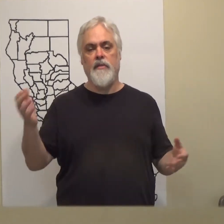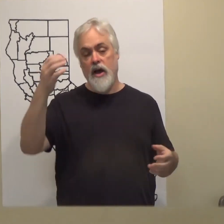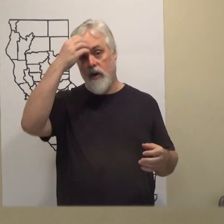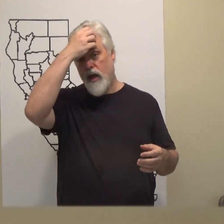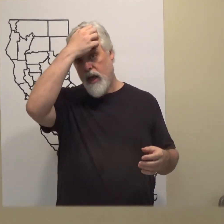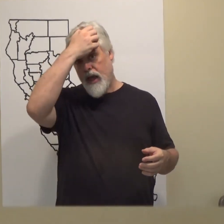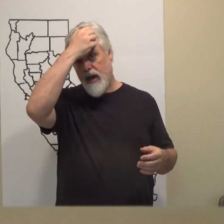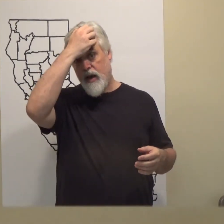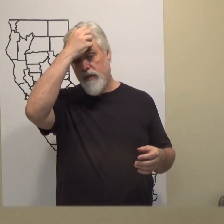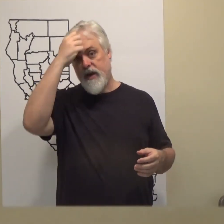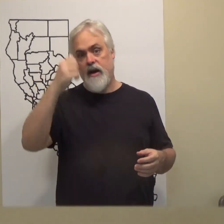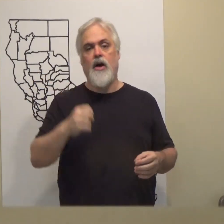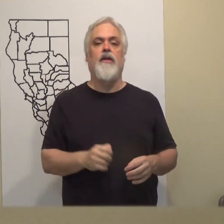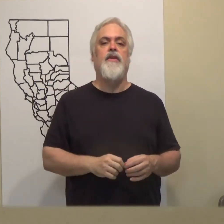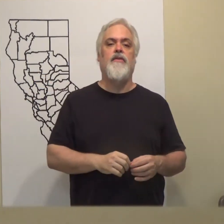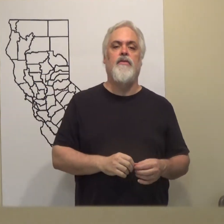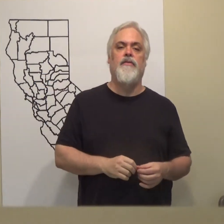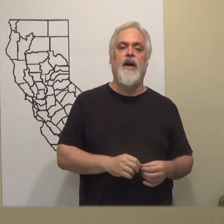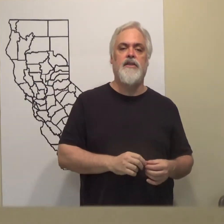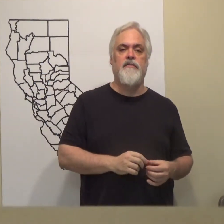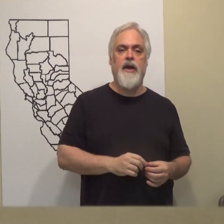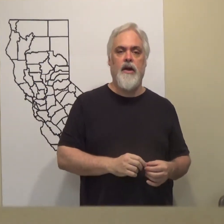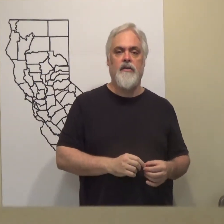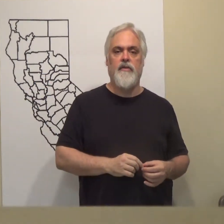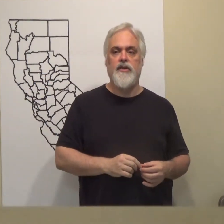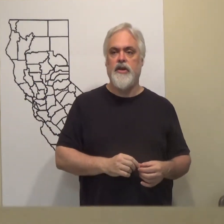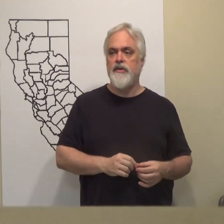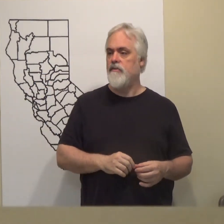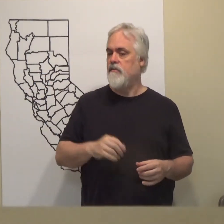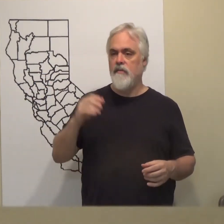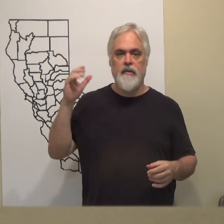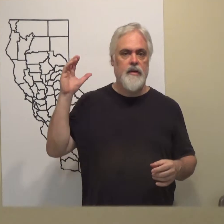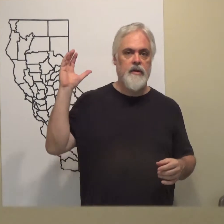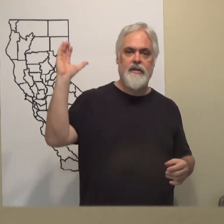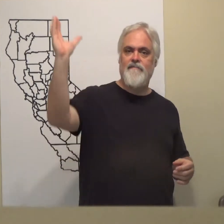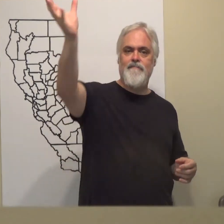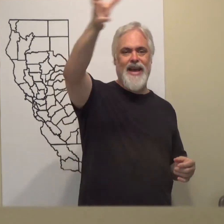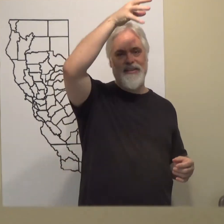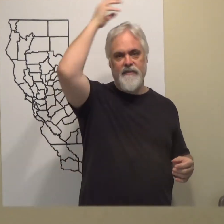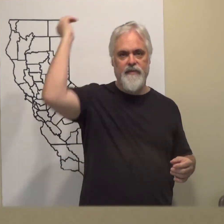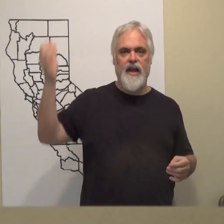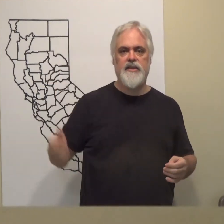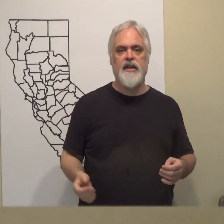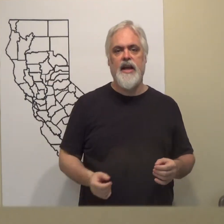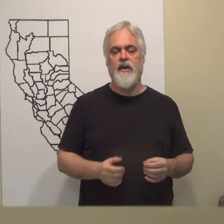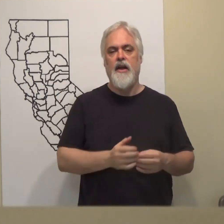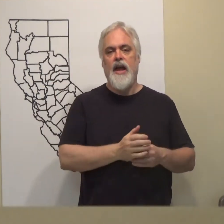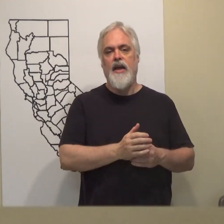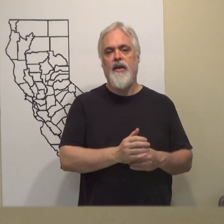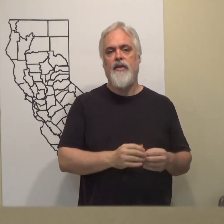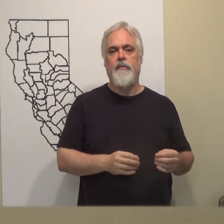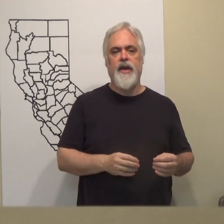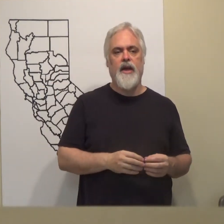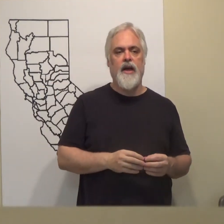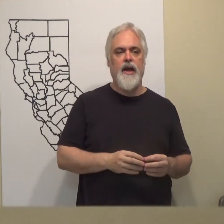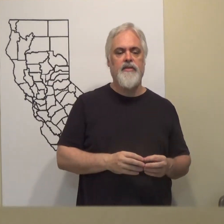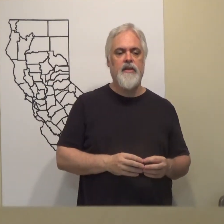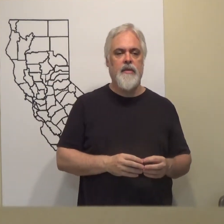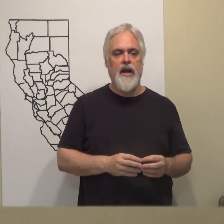go. And now we've got all of these flocks of parrots that just massive flocks together. And I've seen them in